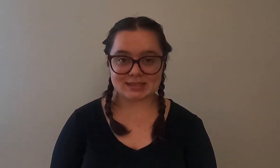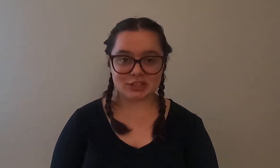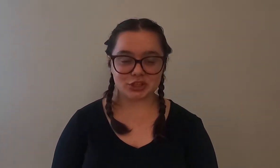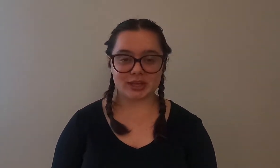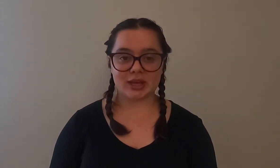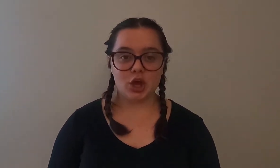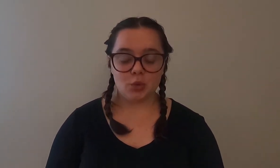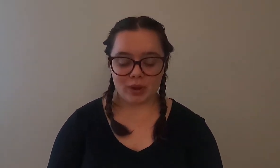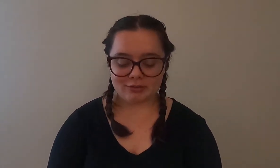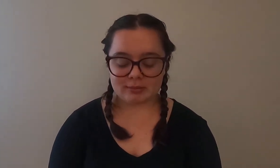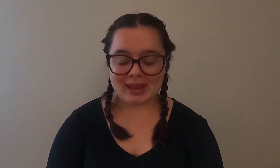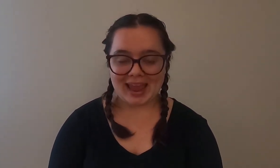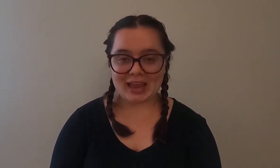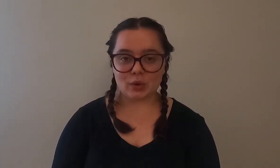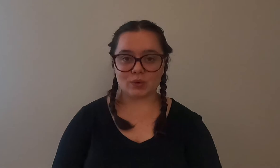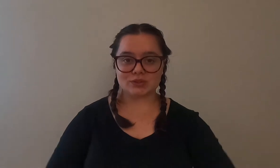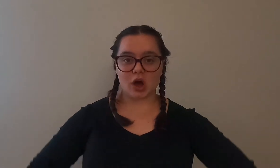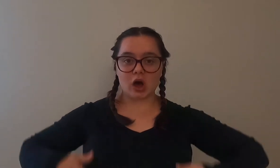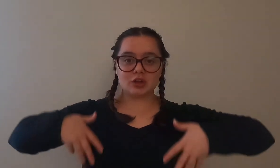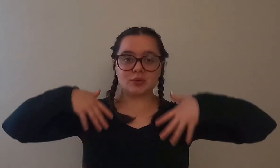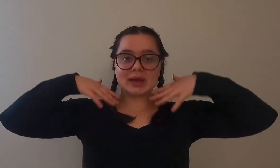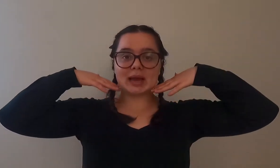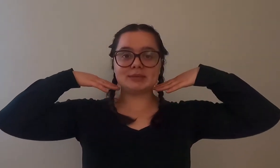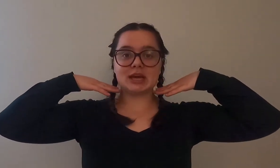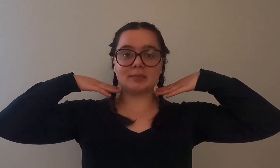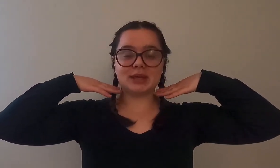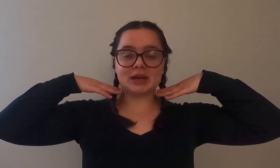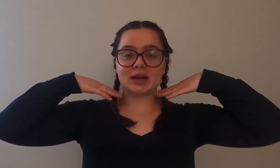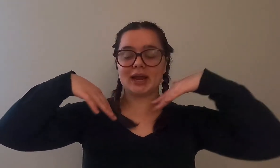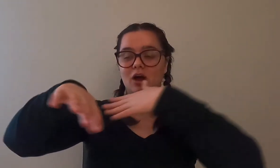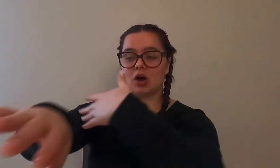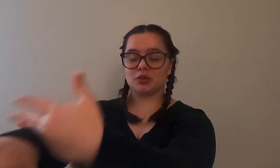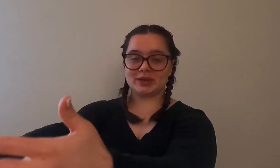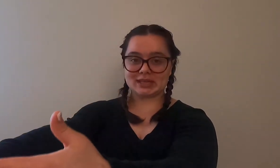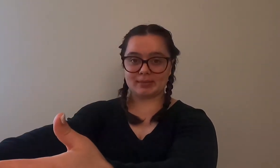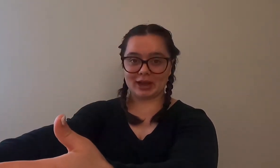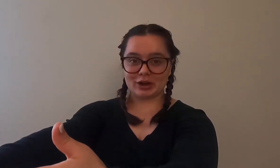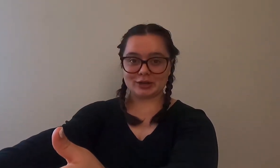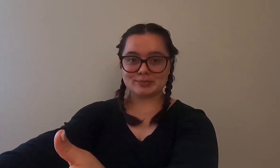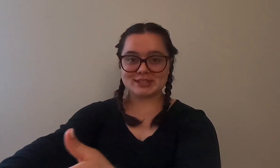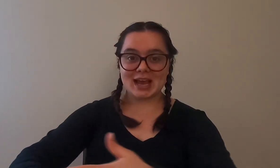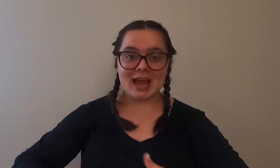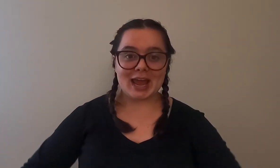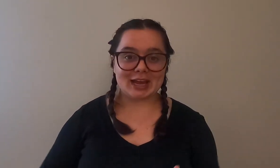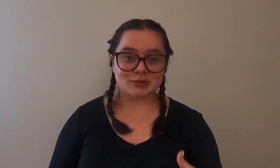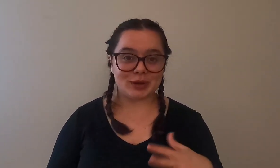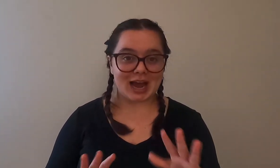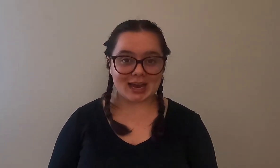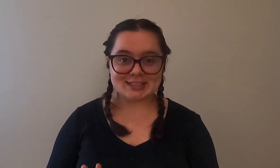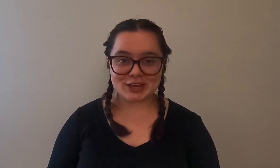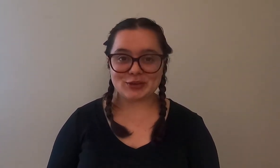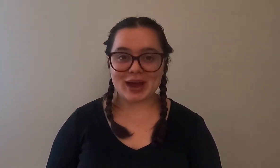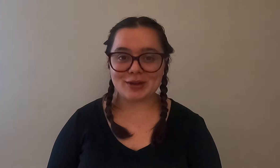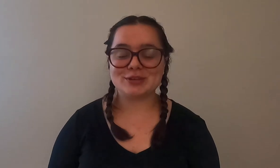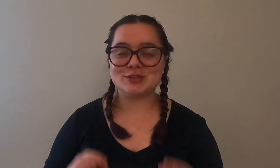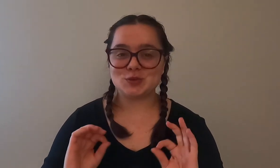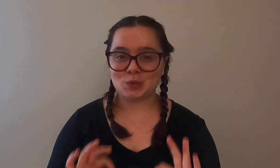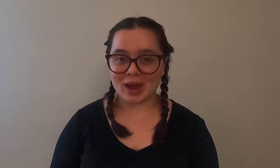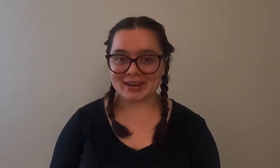essentially went from my ankles all the way up to up here and all the way down my arms and when I tell you I was sweating